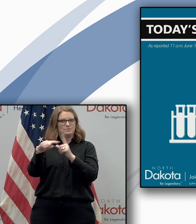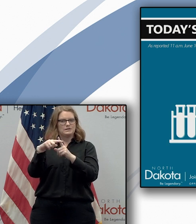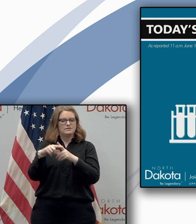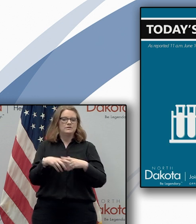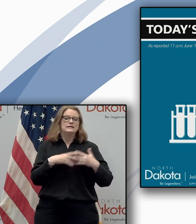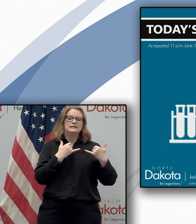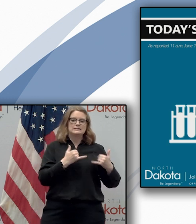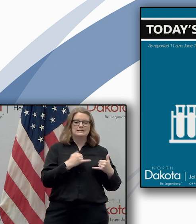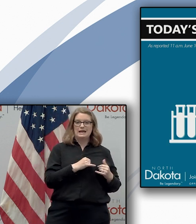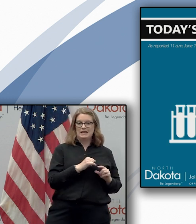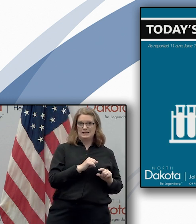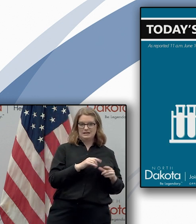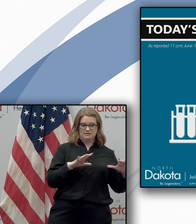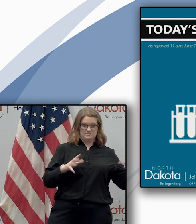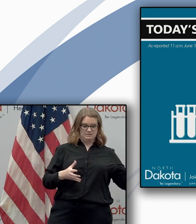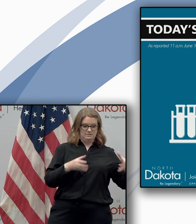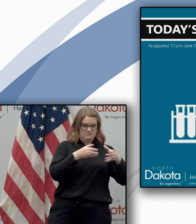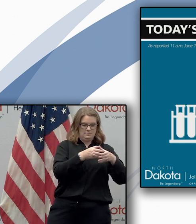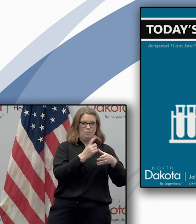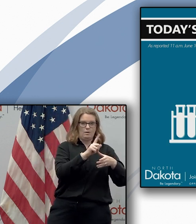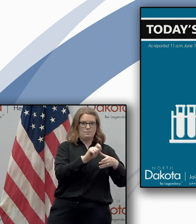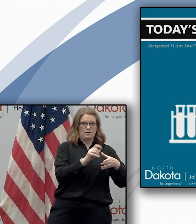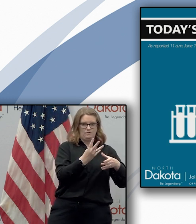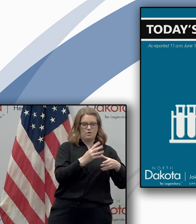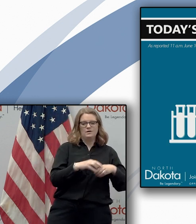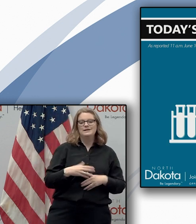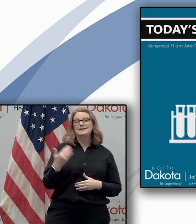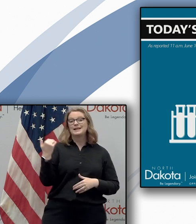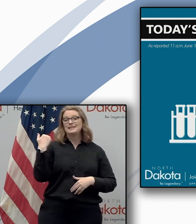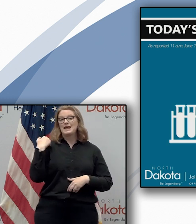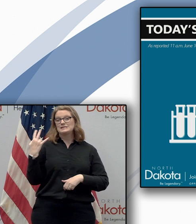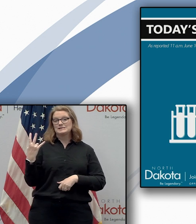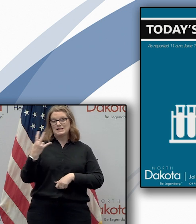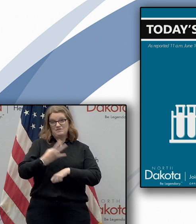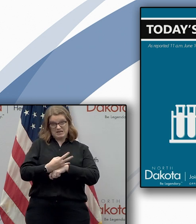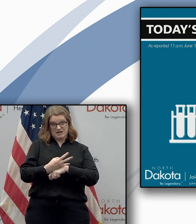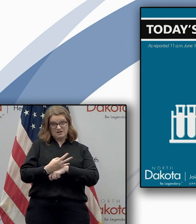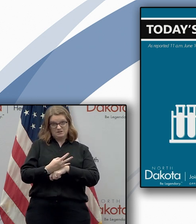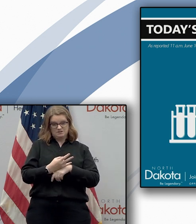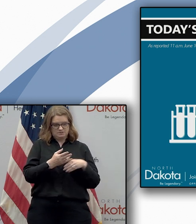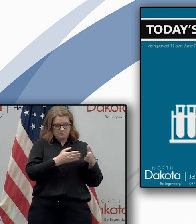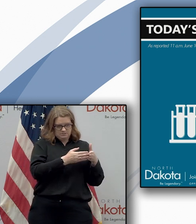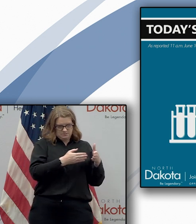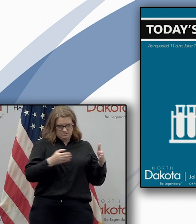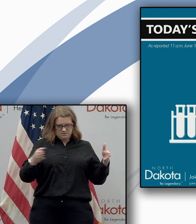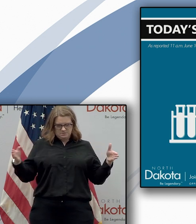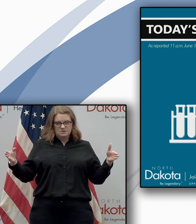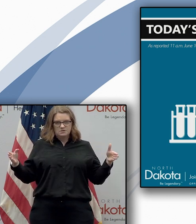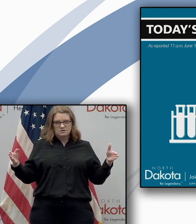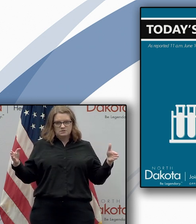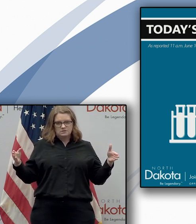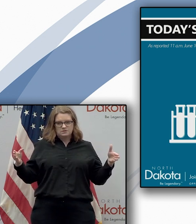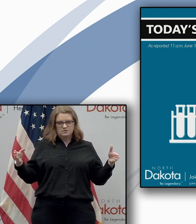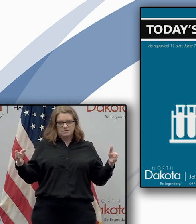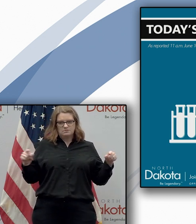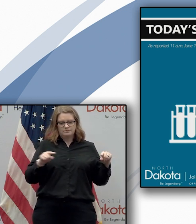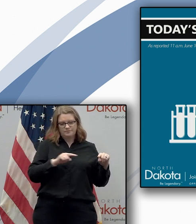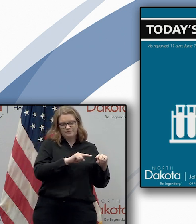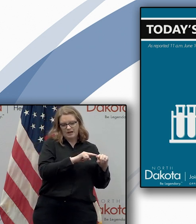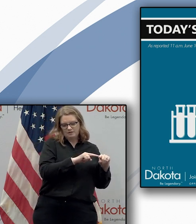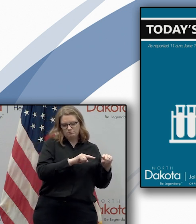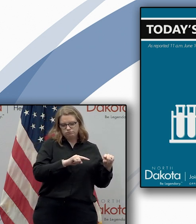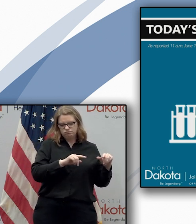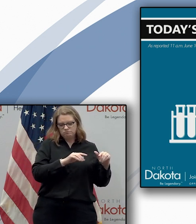result 1.4 and over the last seven days uh the majority of our uh that trend line has been uh